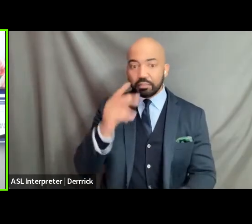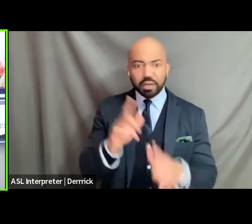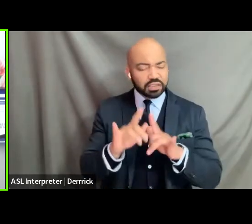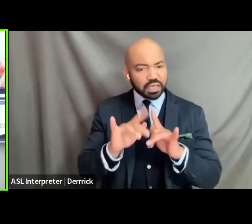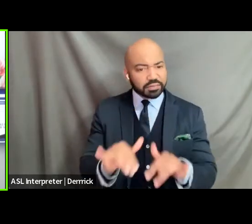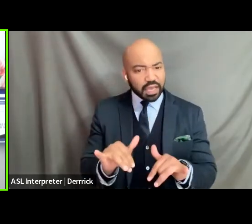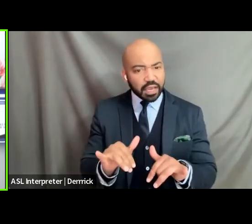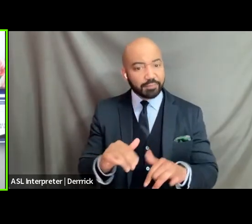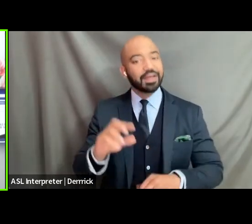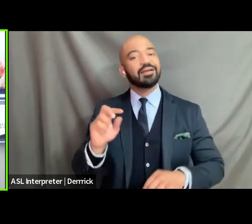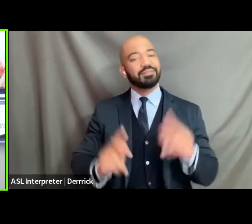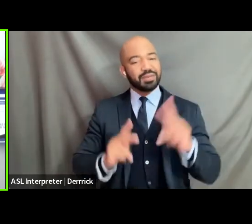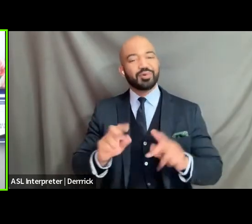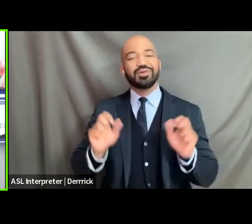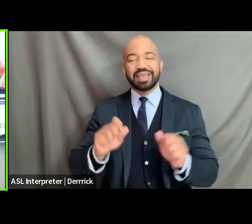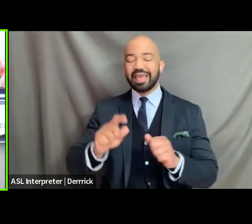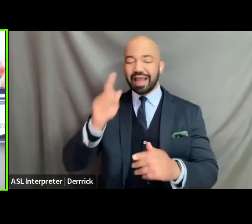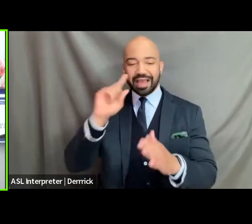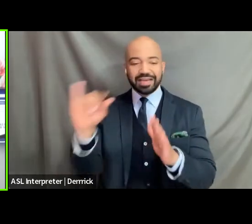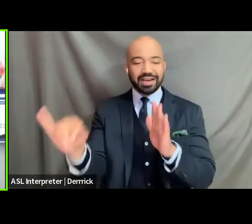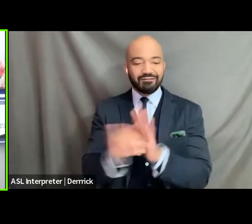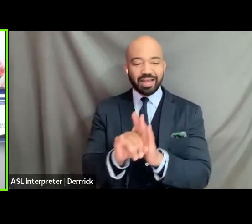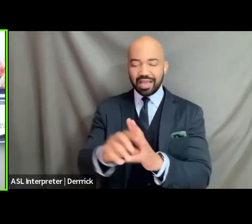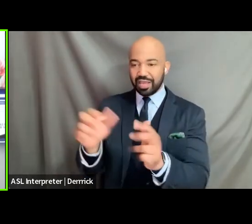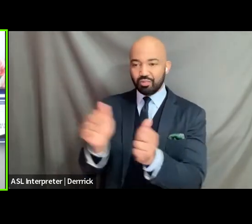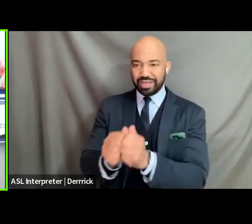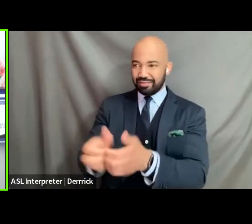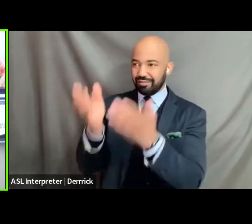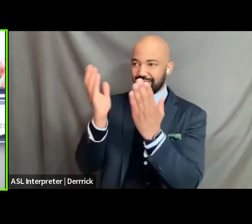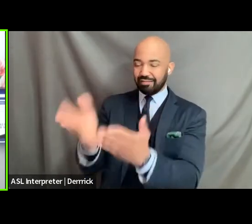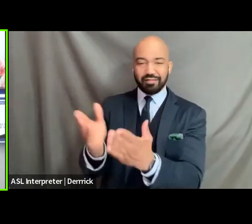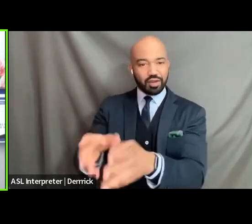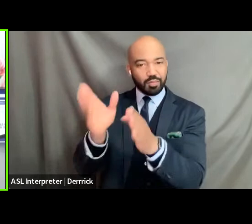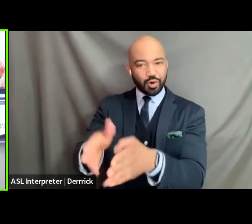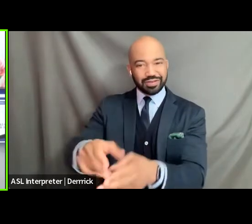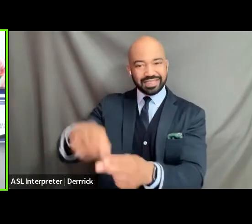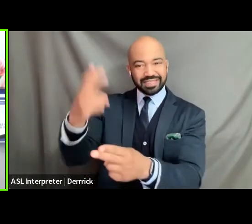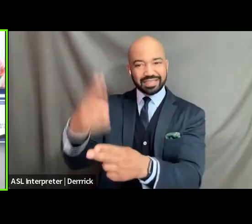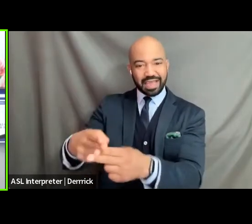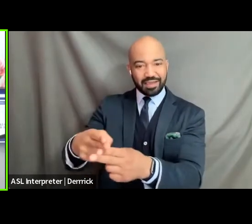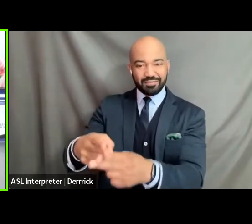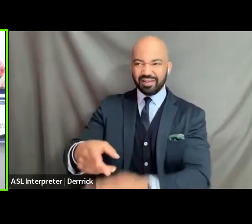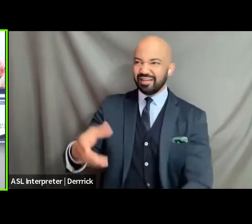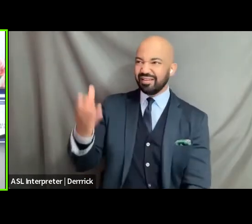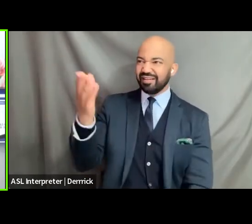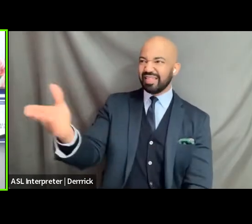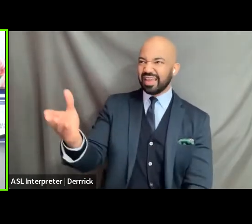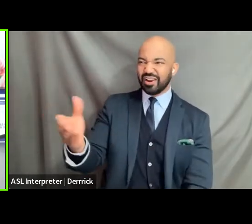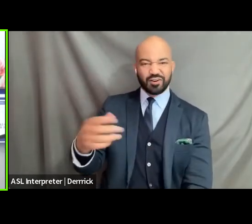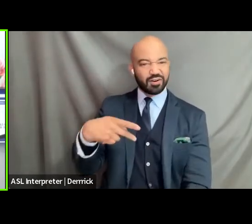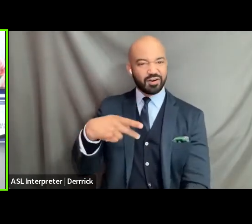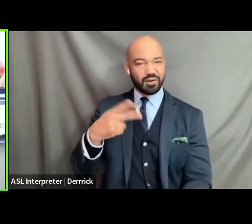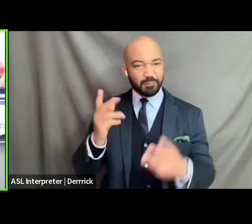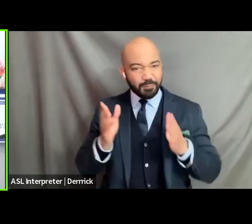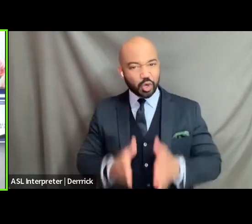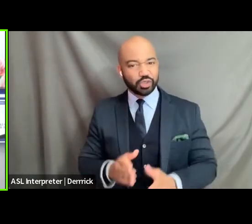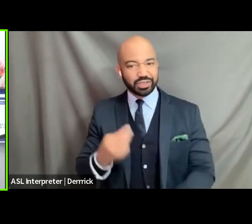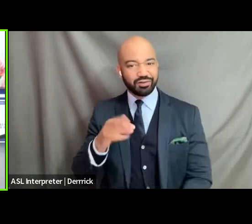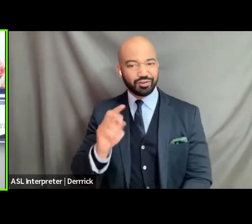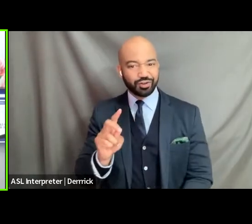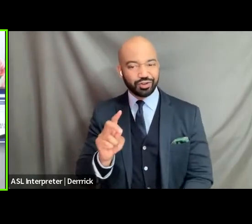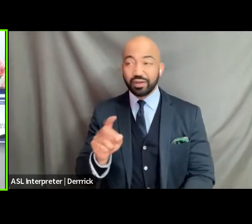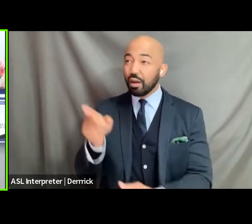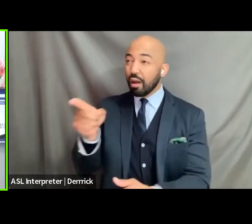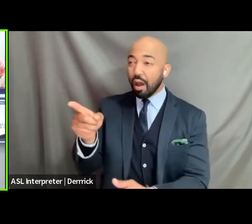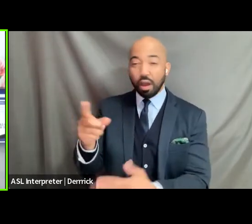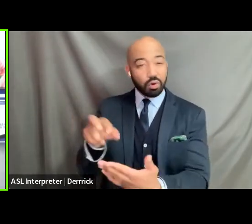people were able to identify to something as simple as a person's name a person's personhood who they represented it